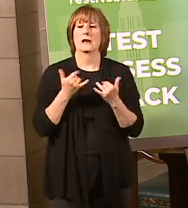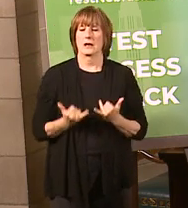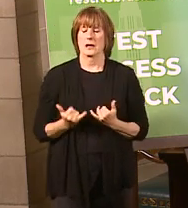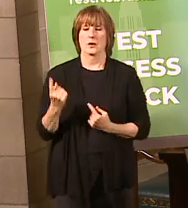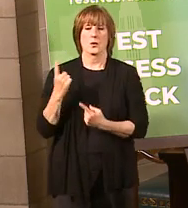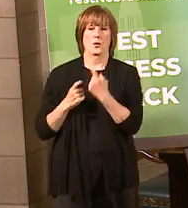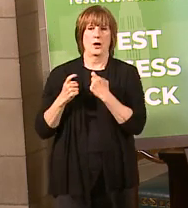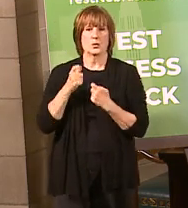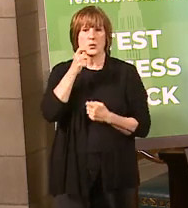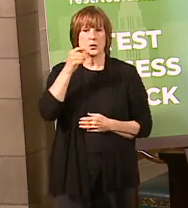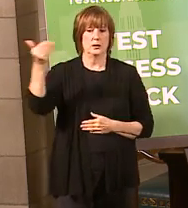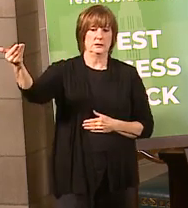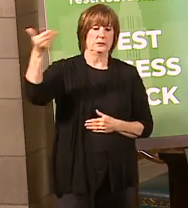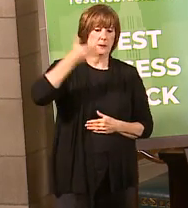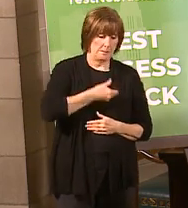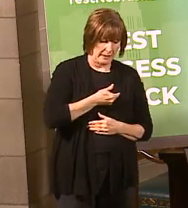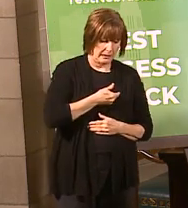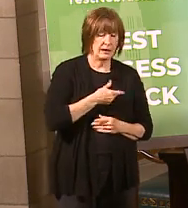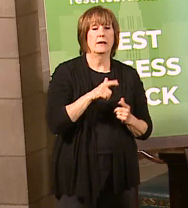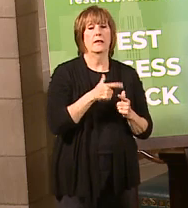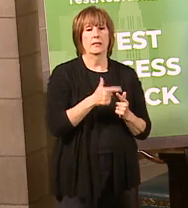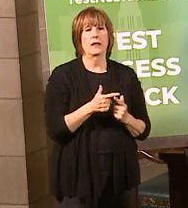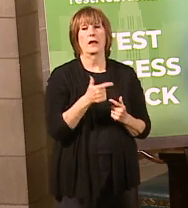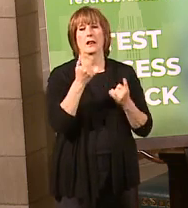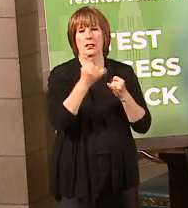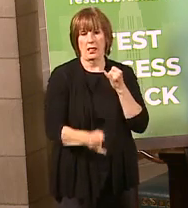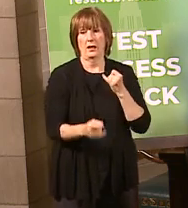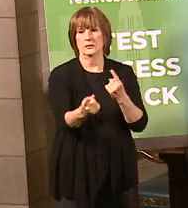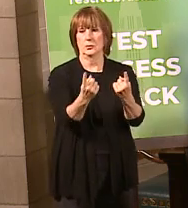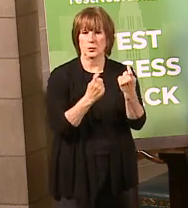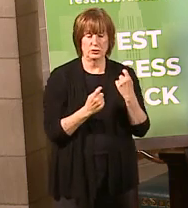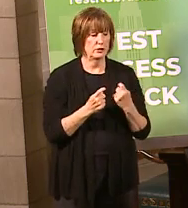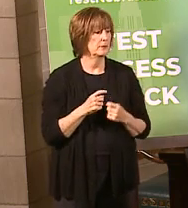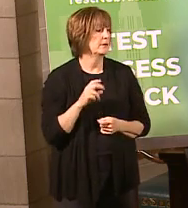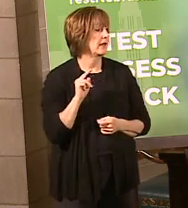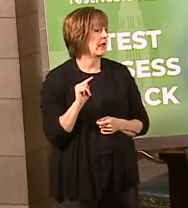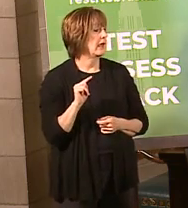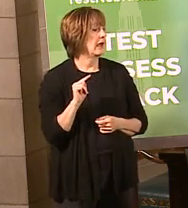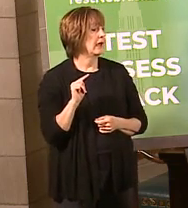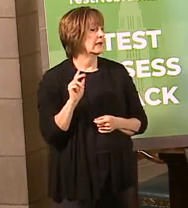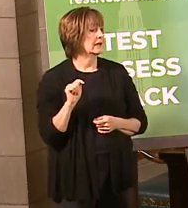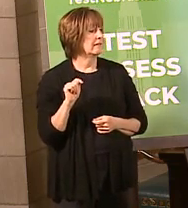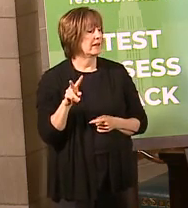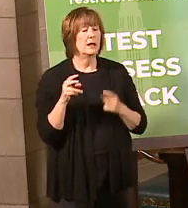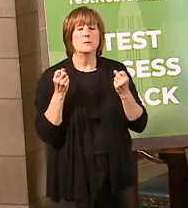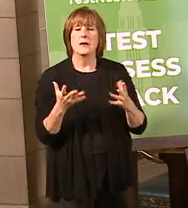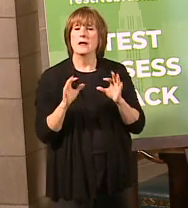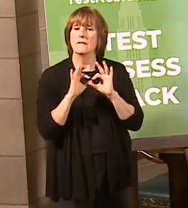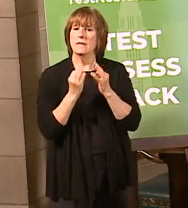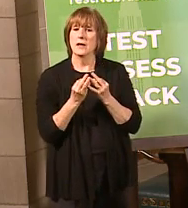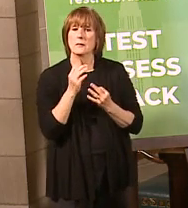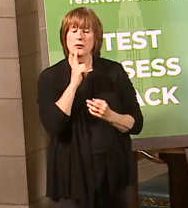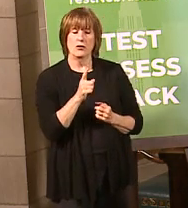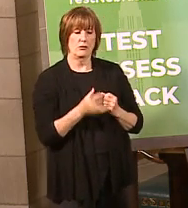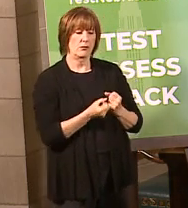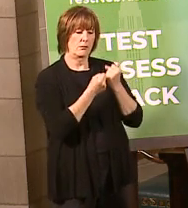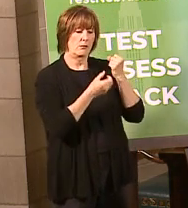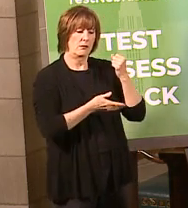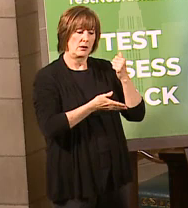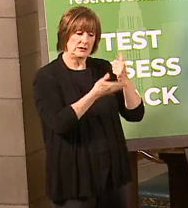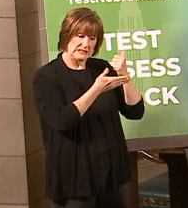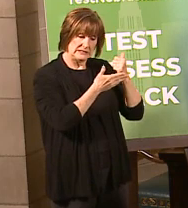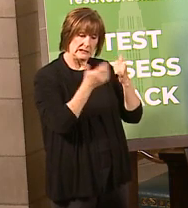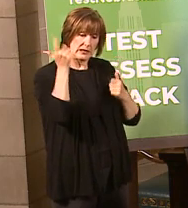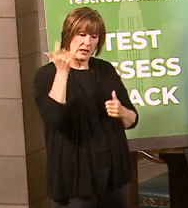to us and then get to the questions in the room. So, Christian Wager, NTV, while many families are getting assistance from unemployment,